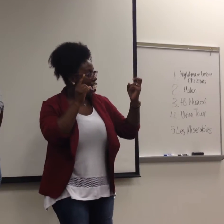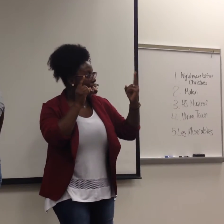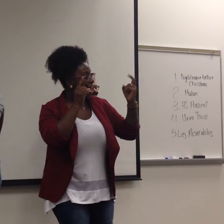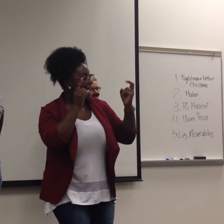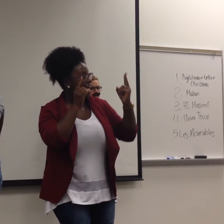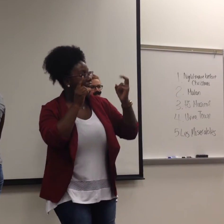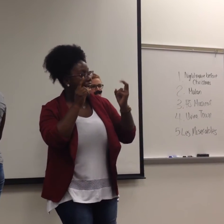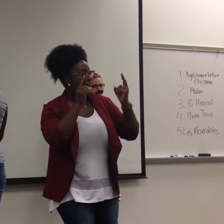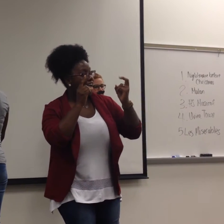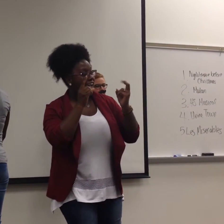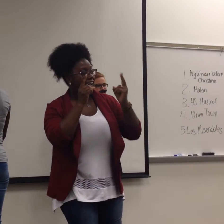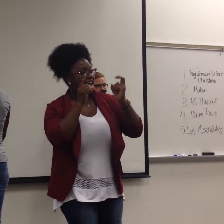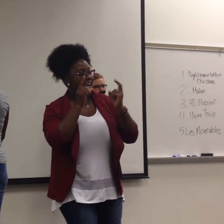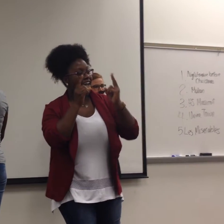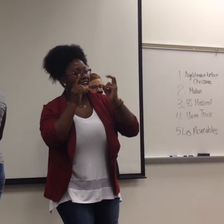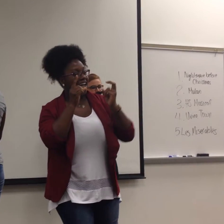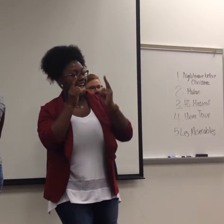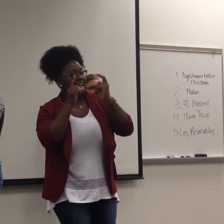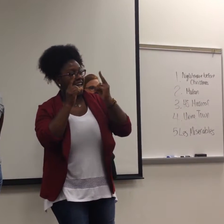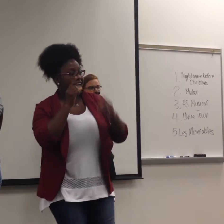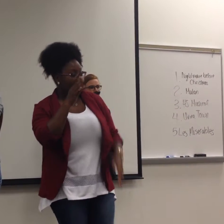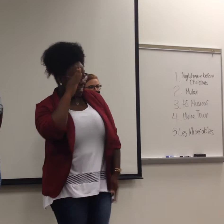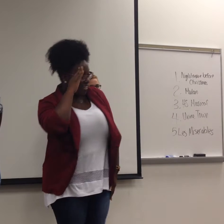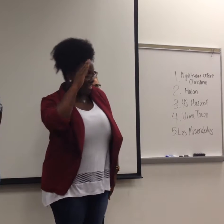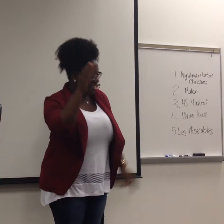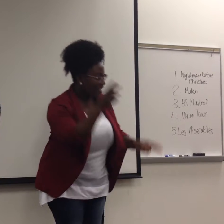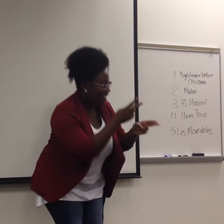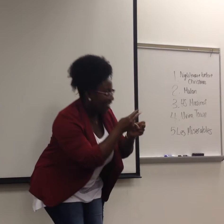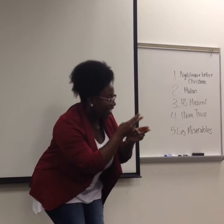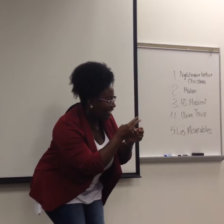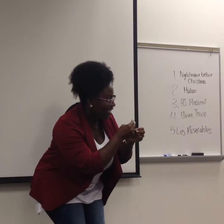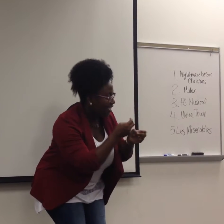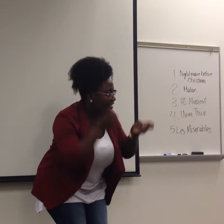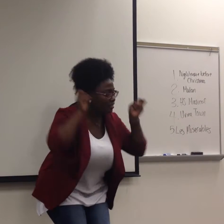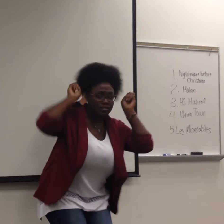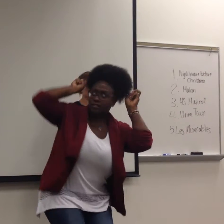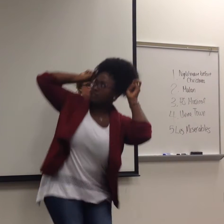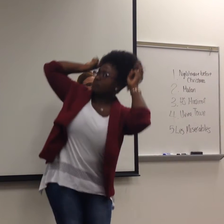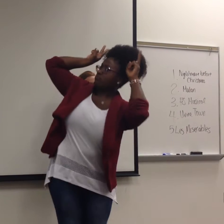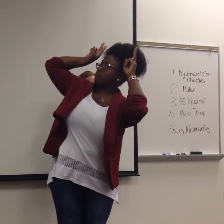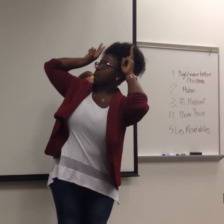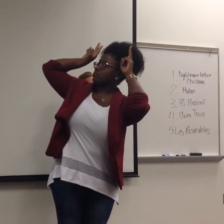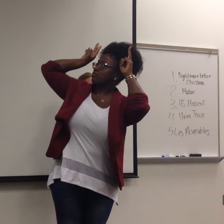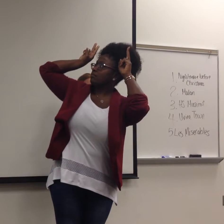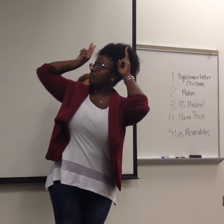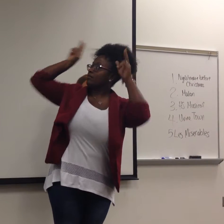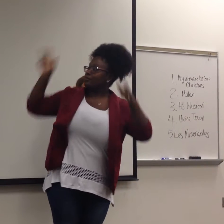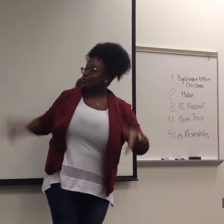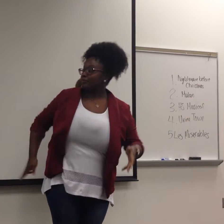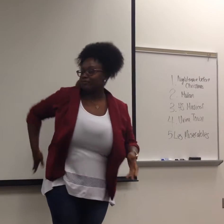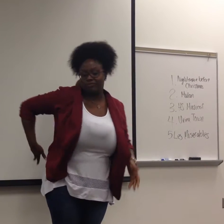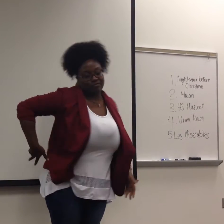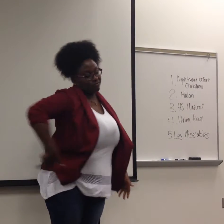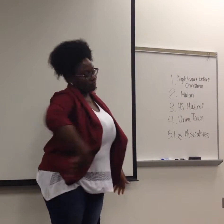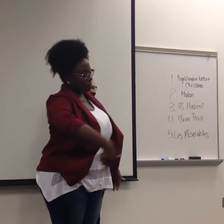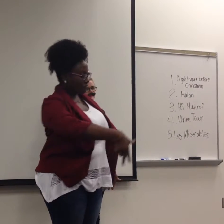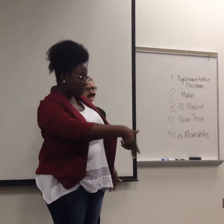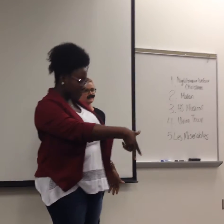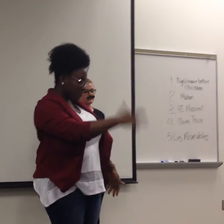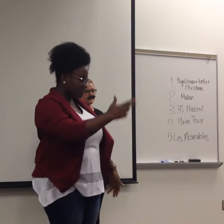so delightful as he hops for you You say hi bunny and he stops for you You pull your